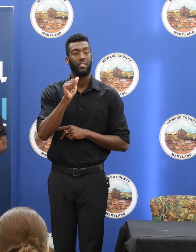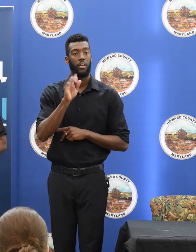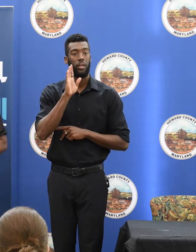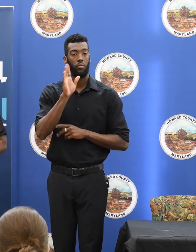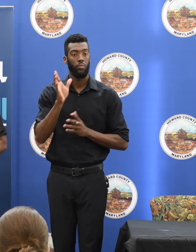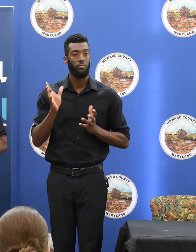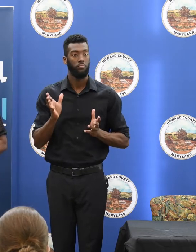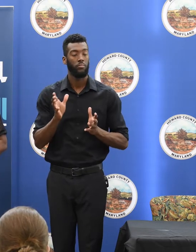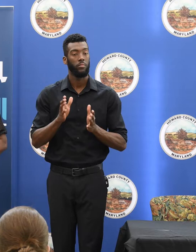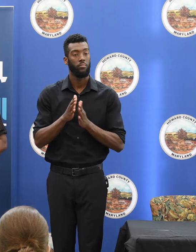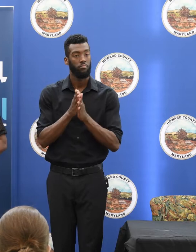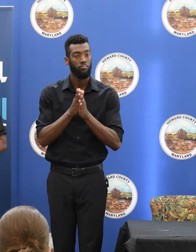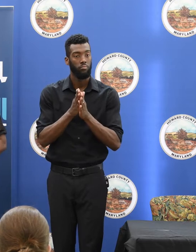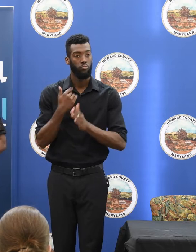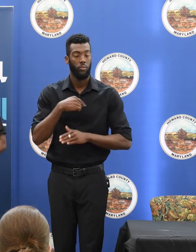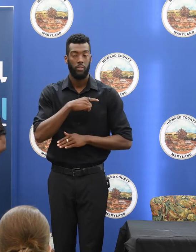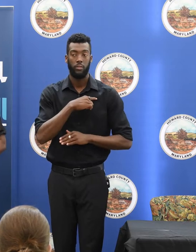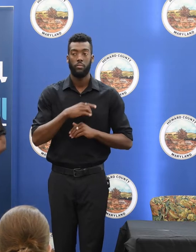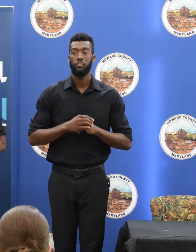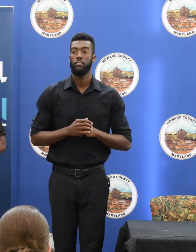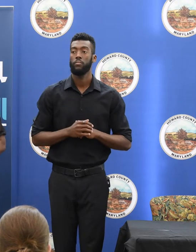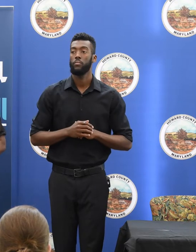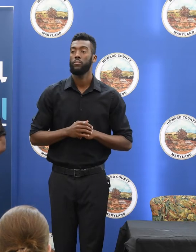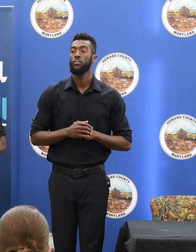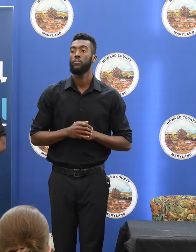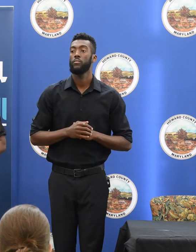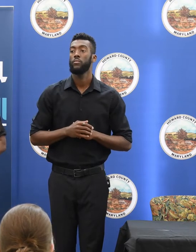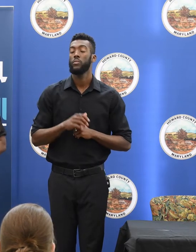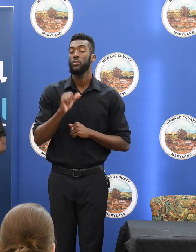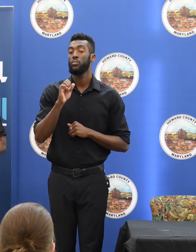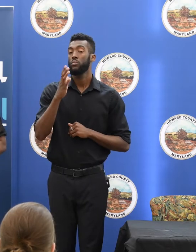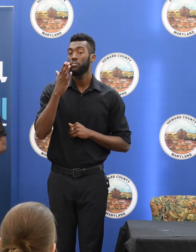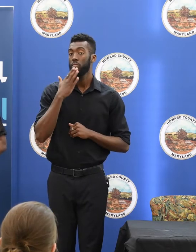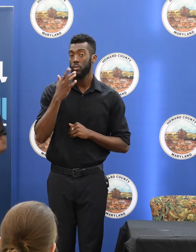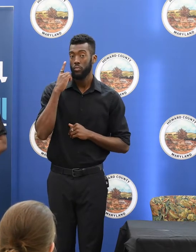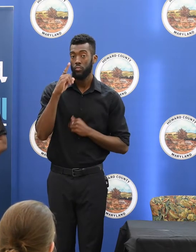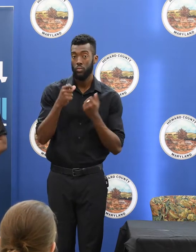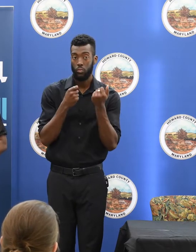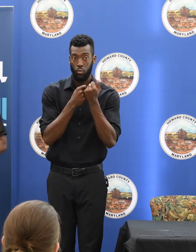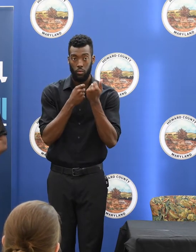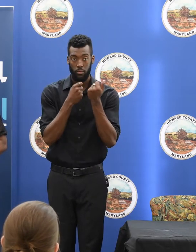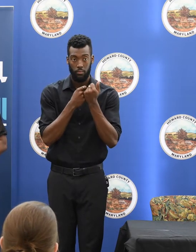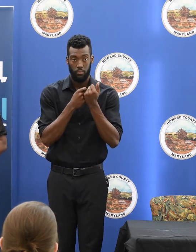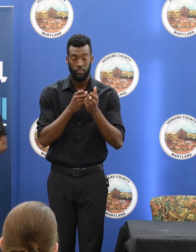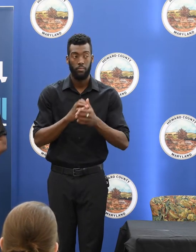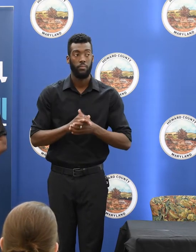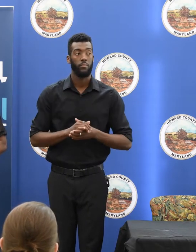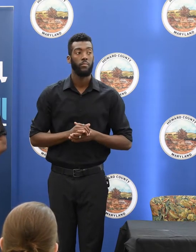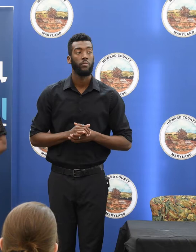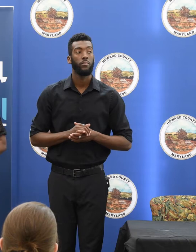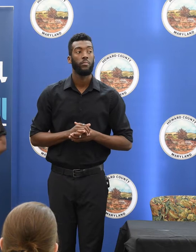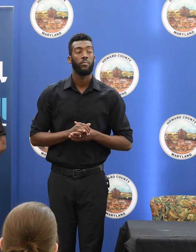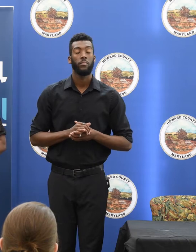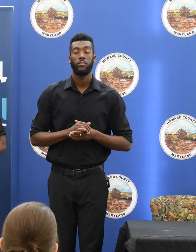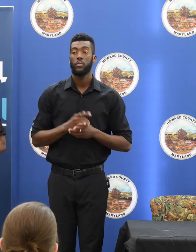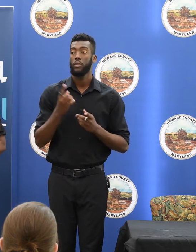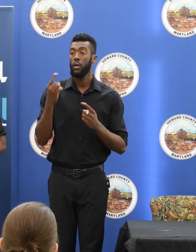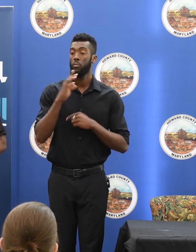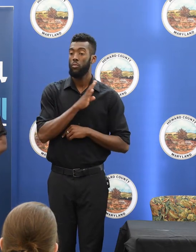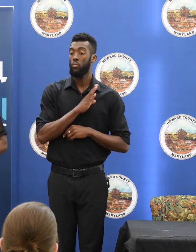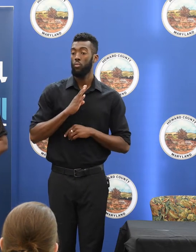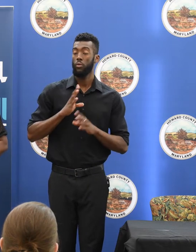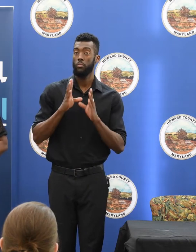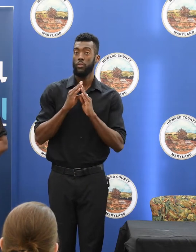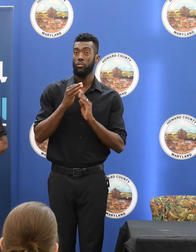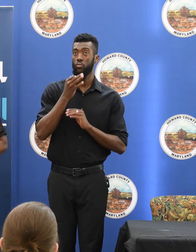patient data driven. So we value these fora. Thank you for the support in terms of coming to our board meetings. Our